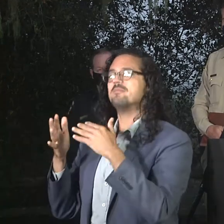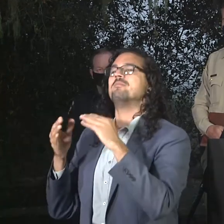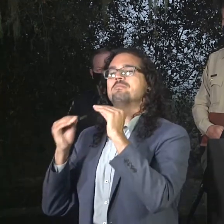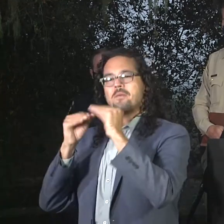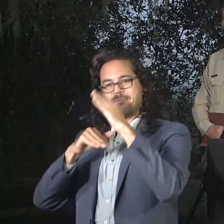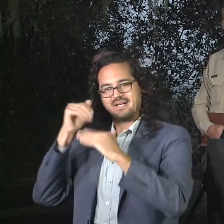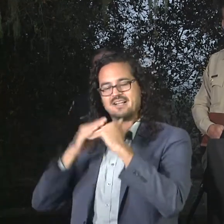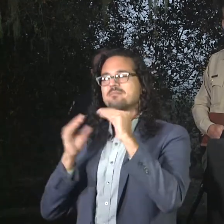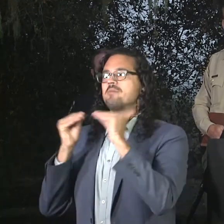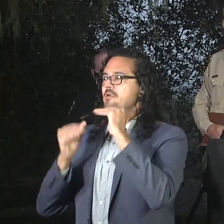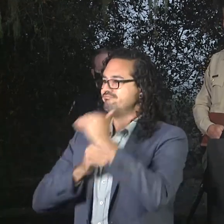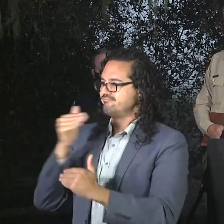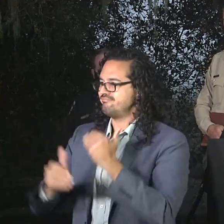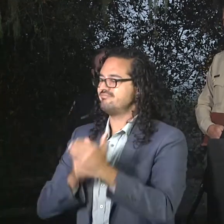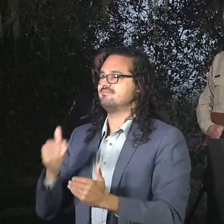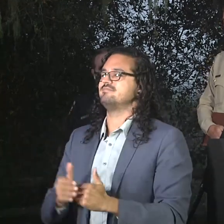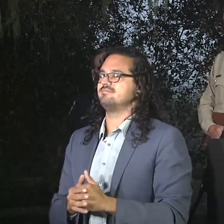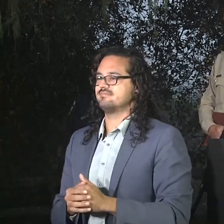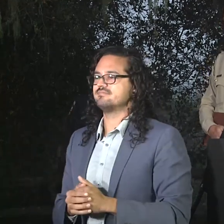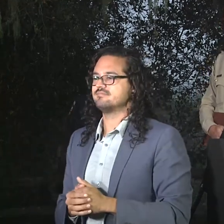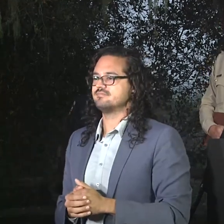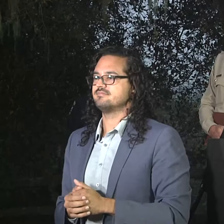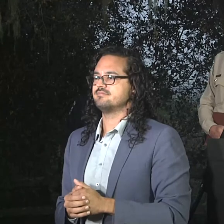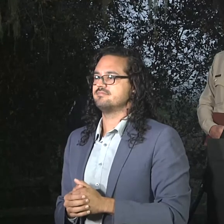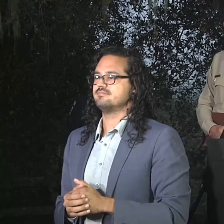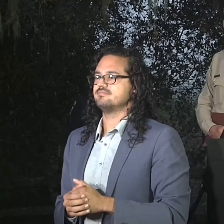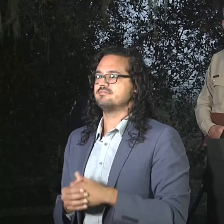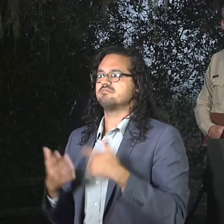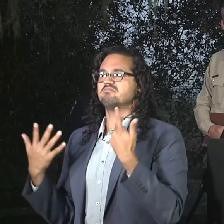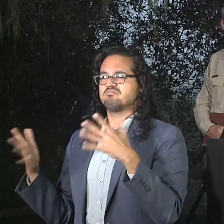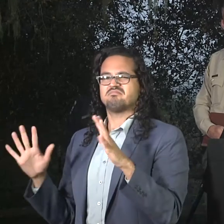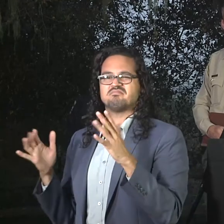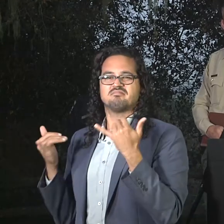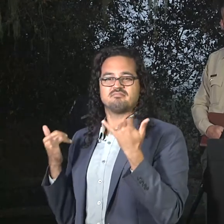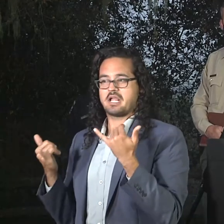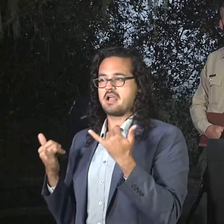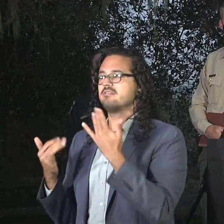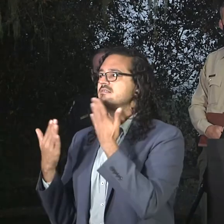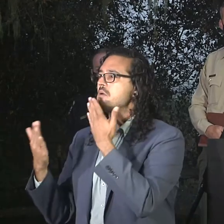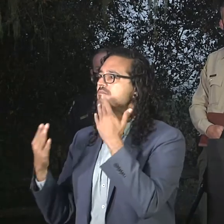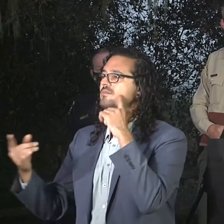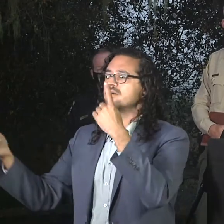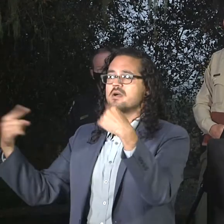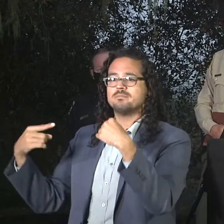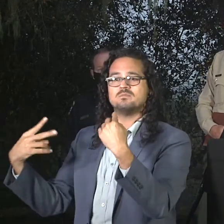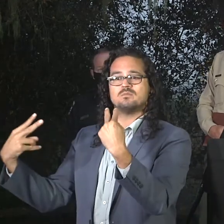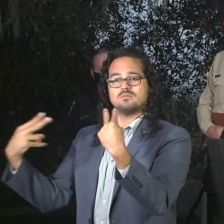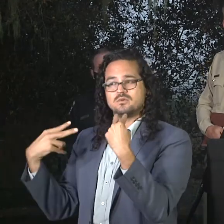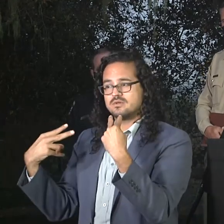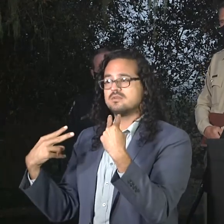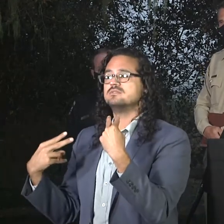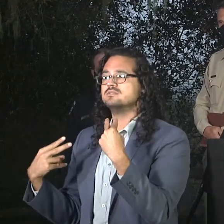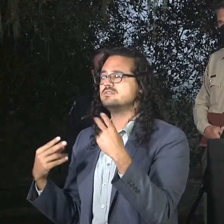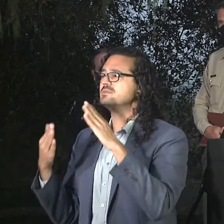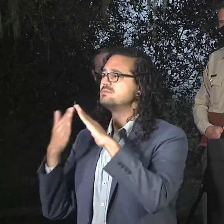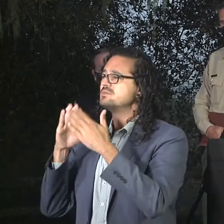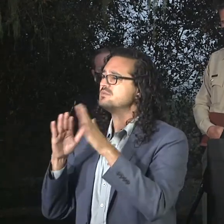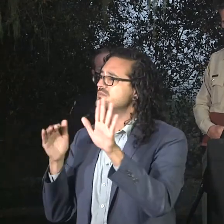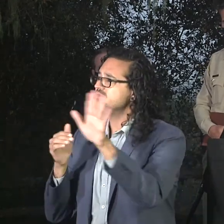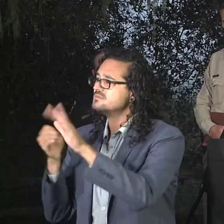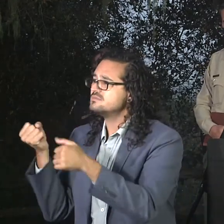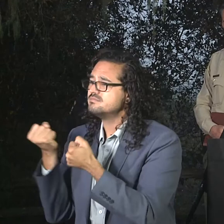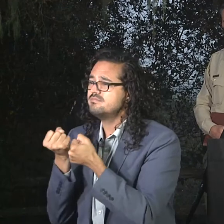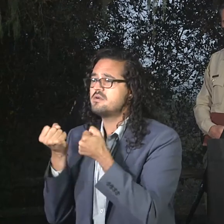All right, everyone up here will be available for questions one-on-one afterwards. I just want to say thank you to obviously the community and for all the support and patience